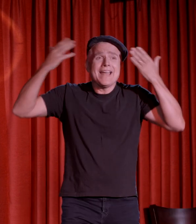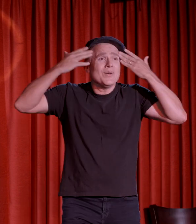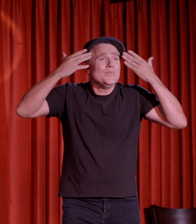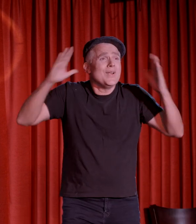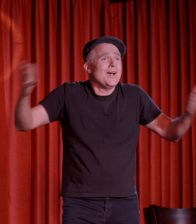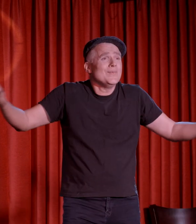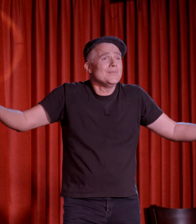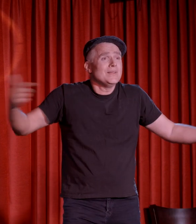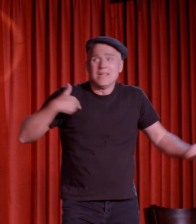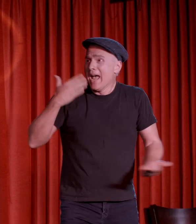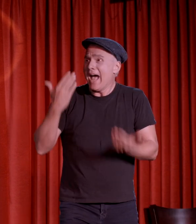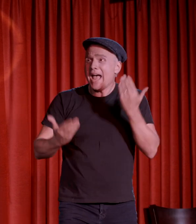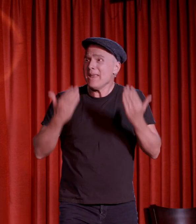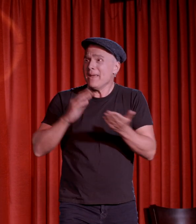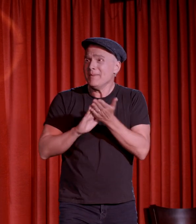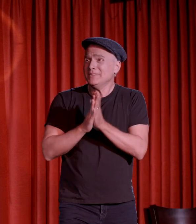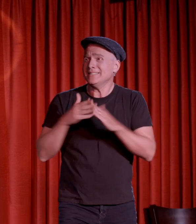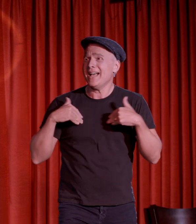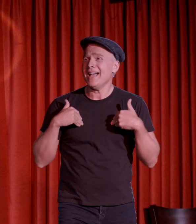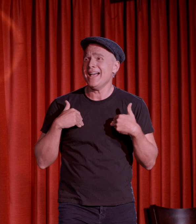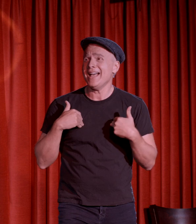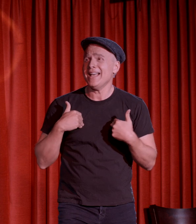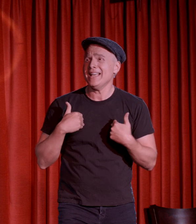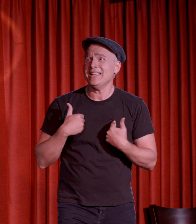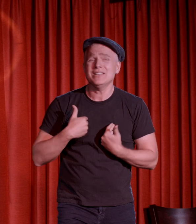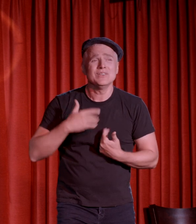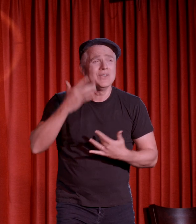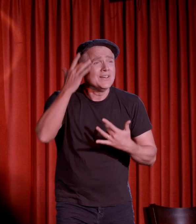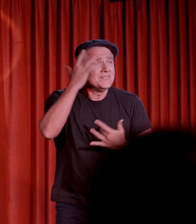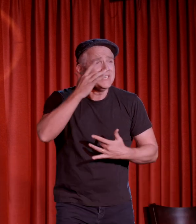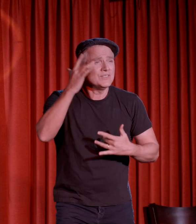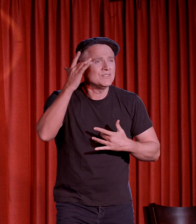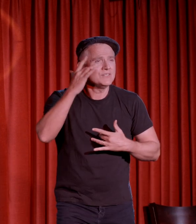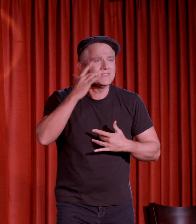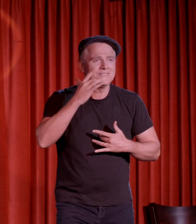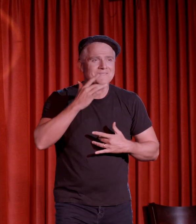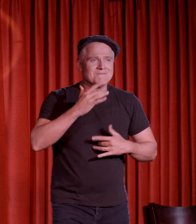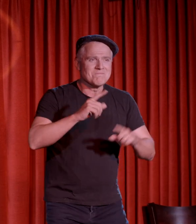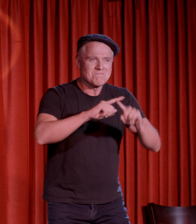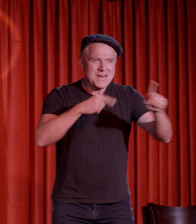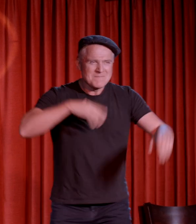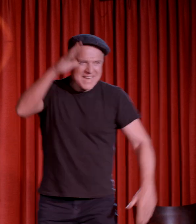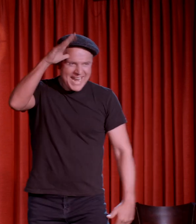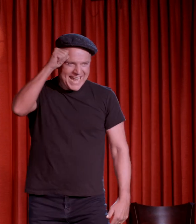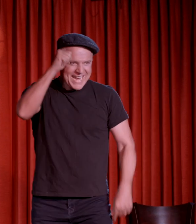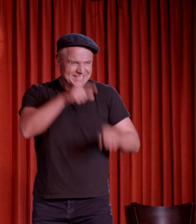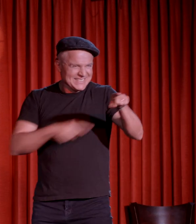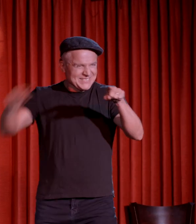don't know. I may be tired of a running fever, but I'll be headed south to